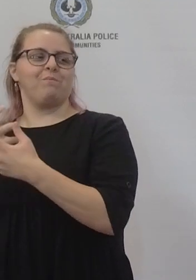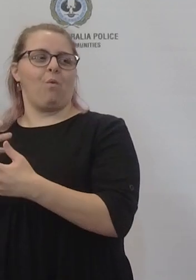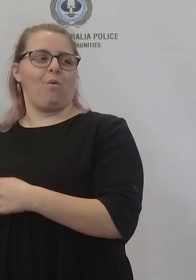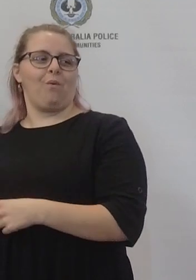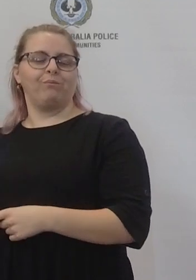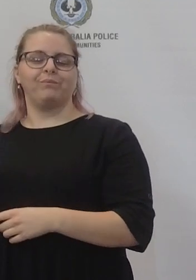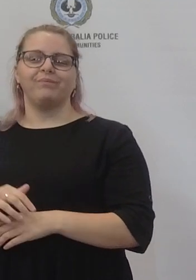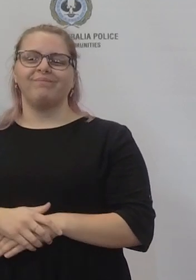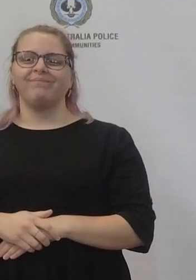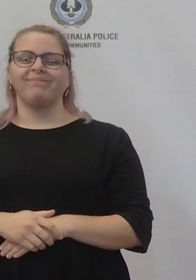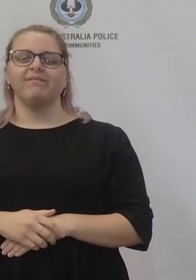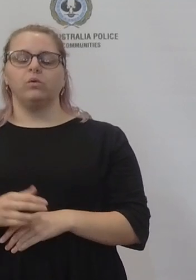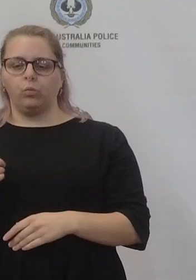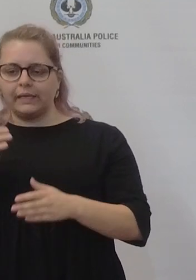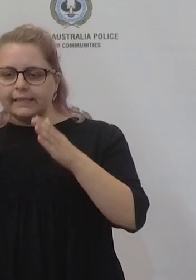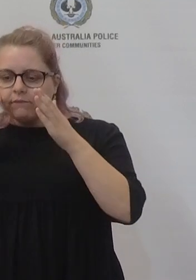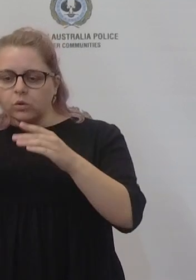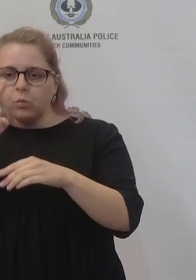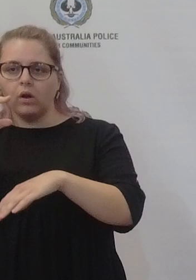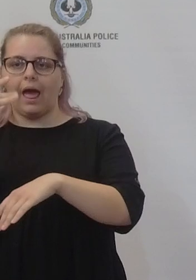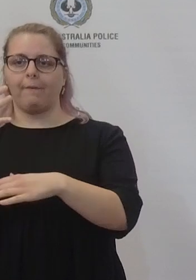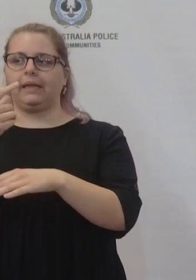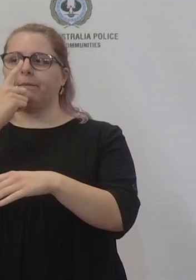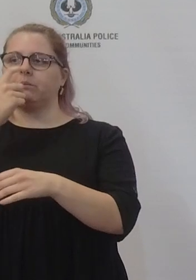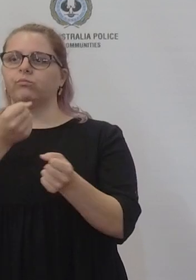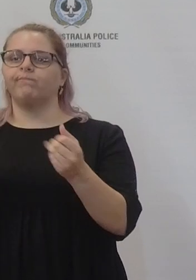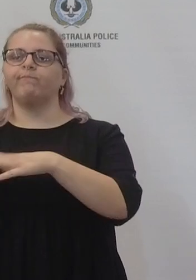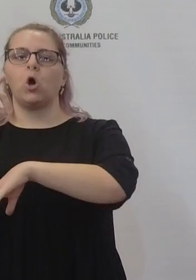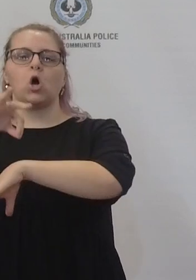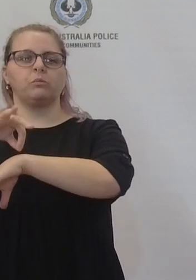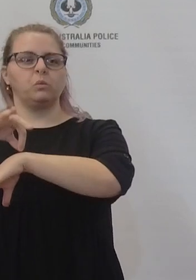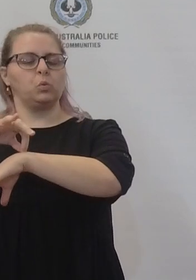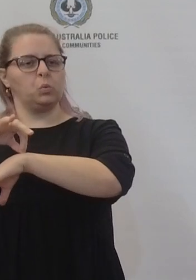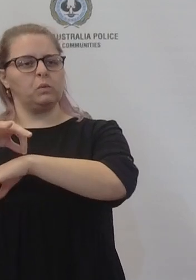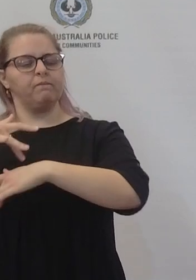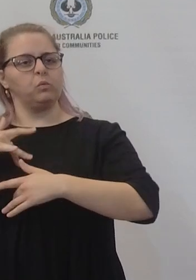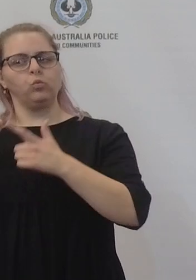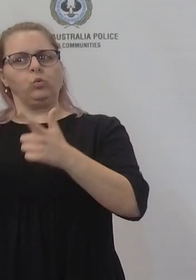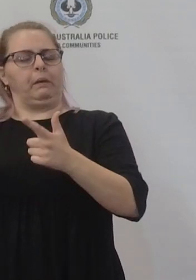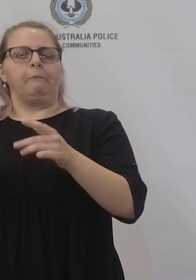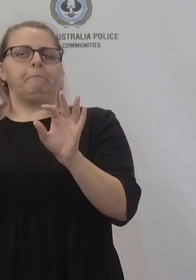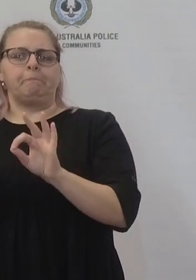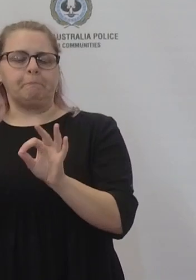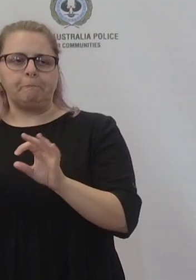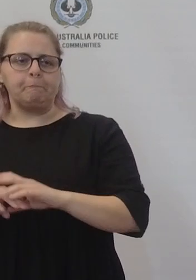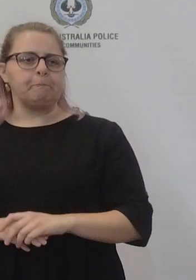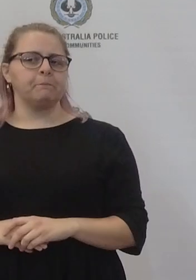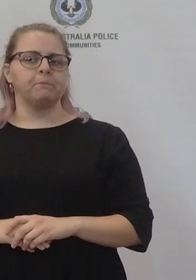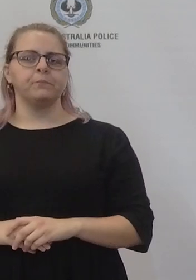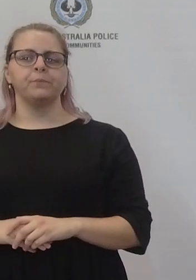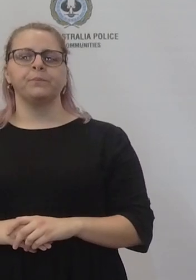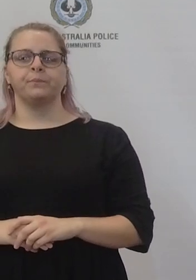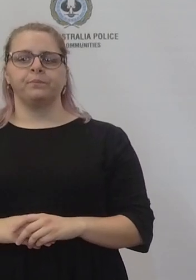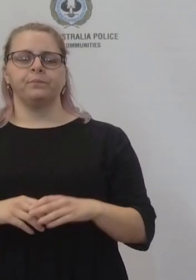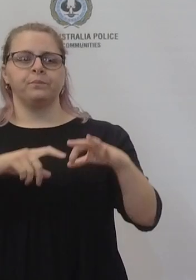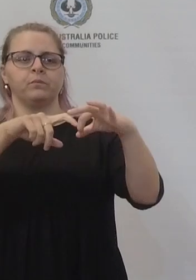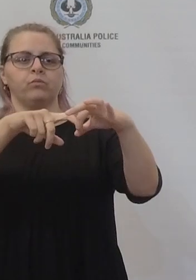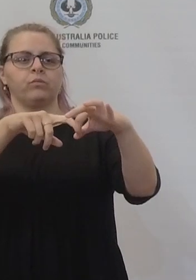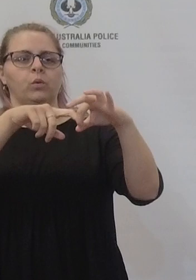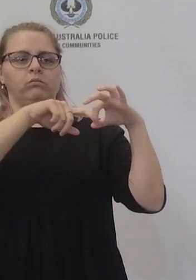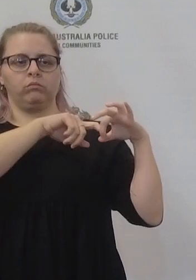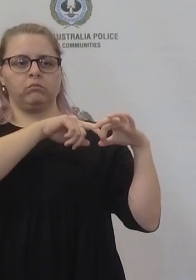hospitalisation rates and they're within estimates at the moment as well. We saw earlier this week a boost in our